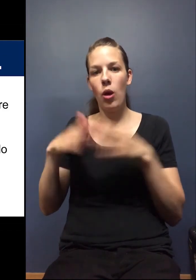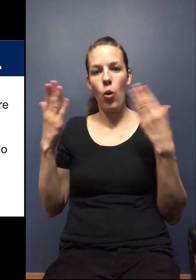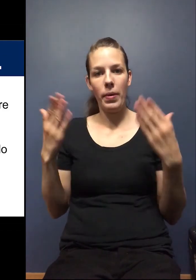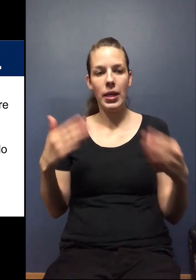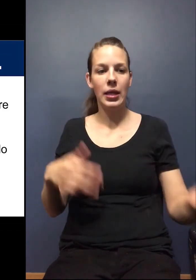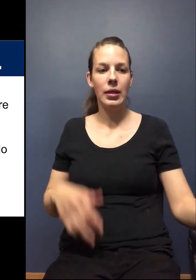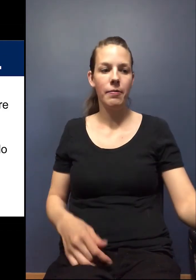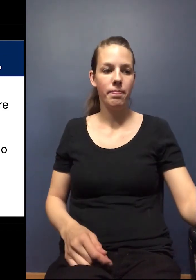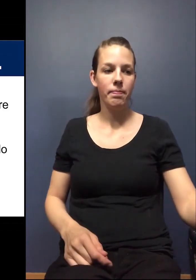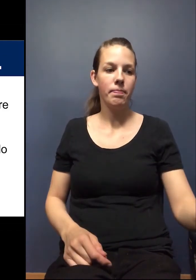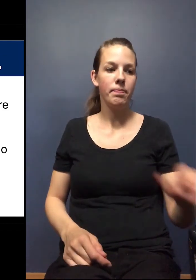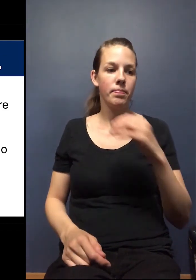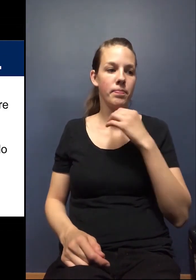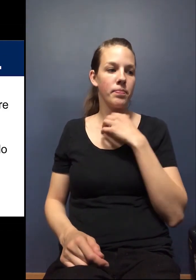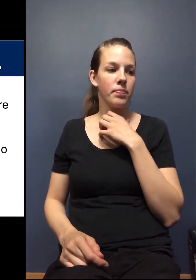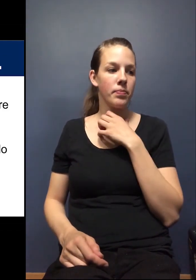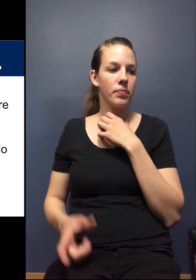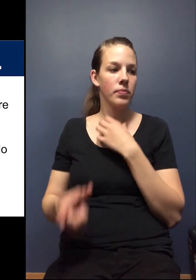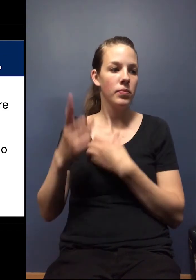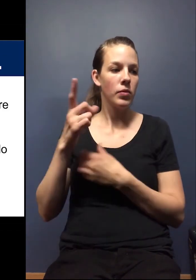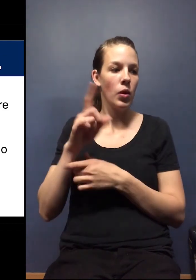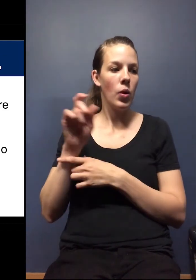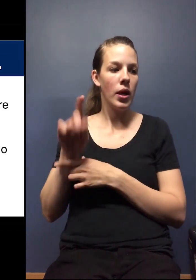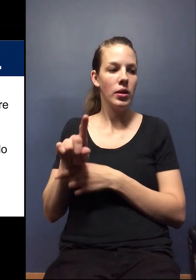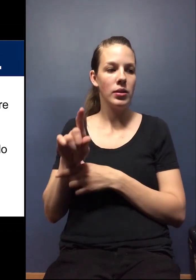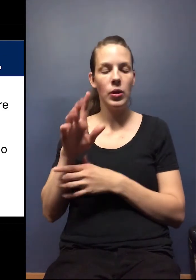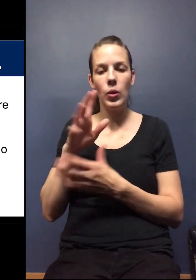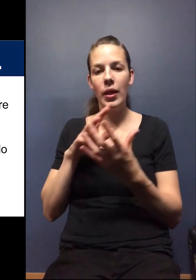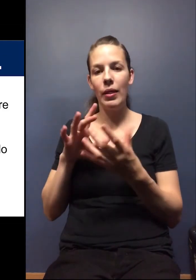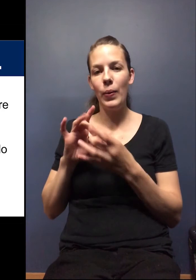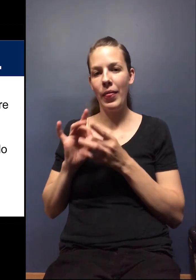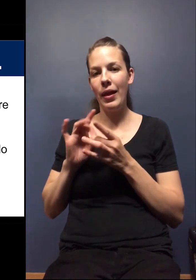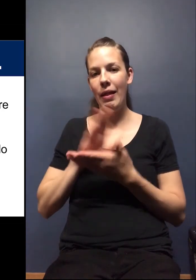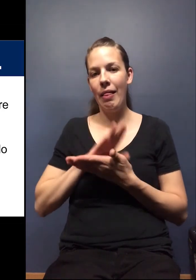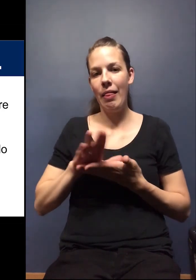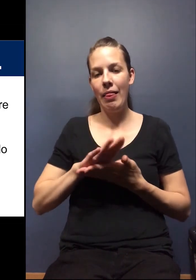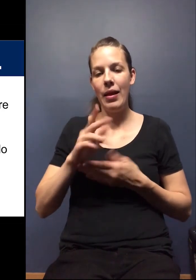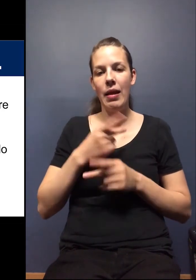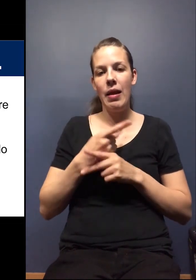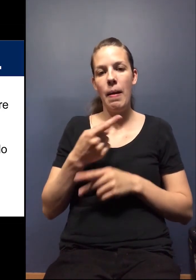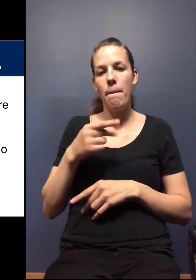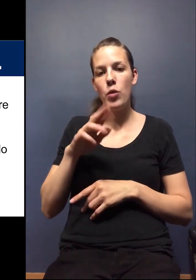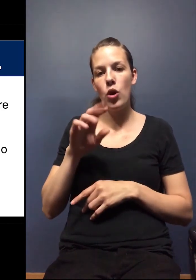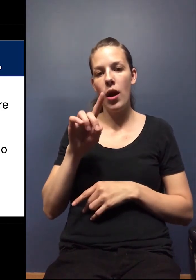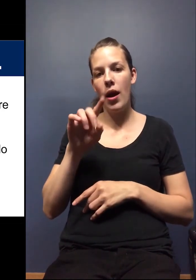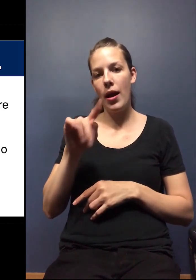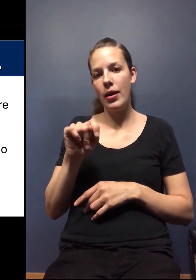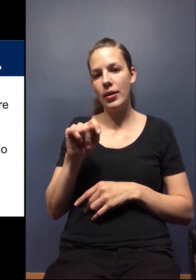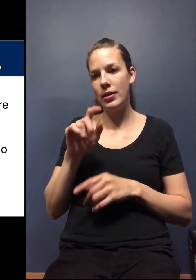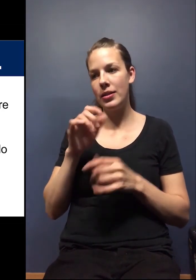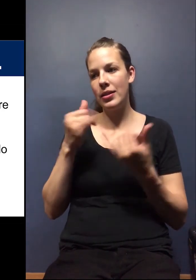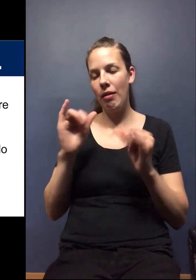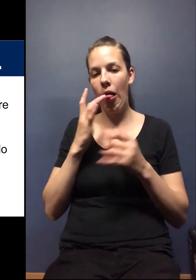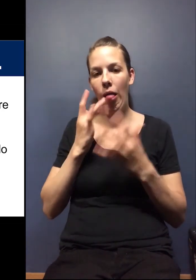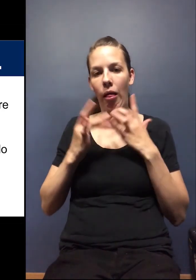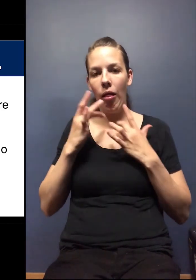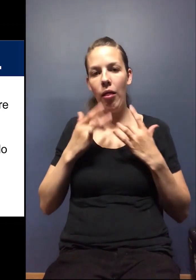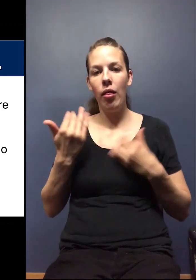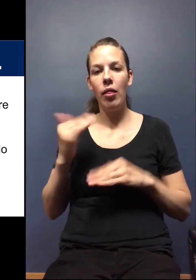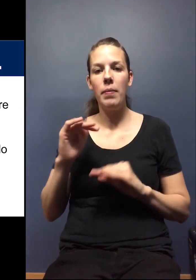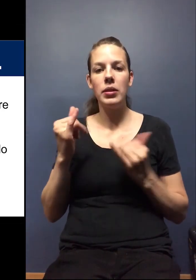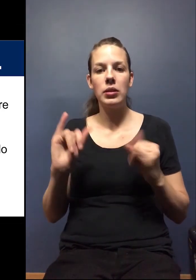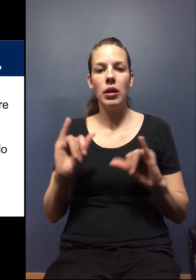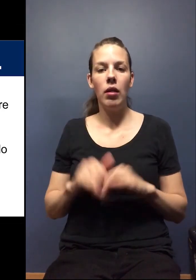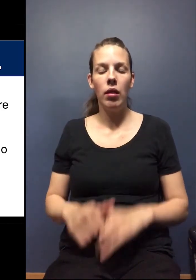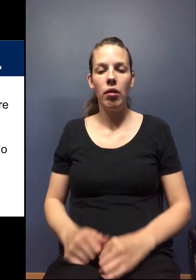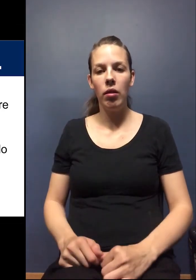Um, one of the questions is around cleaning products and cleaners still being in short supply. So